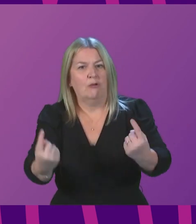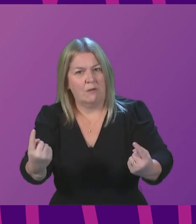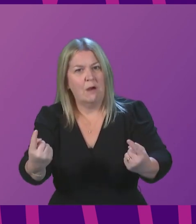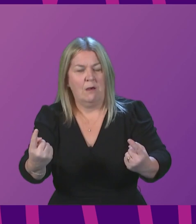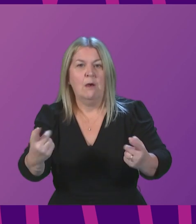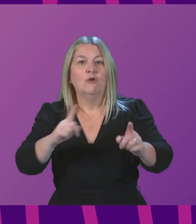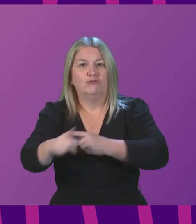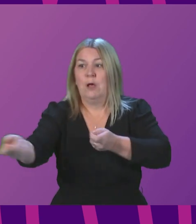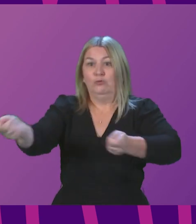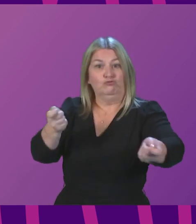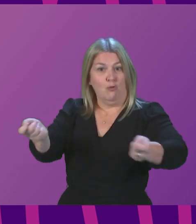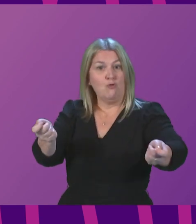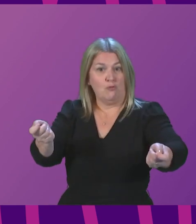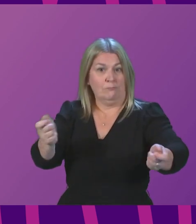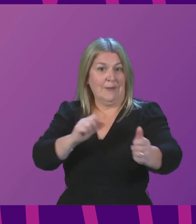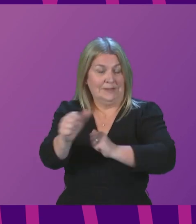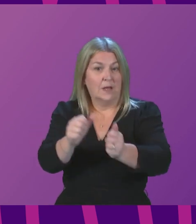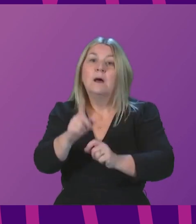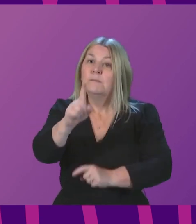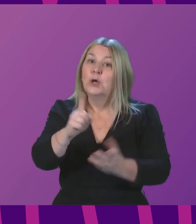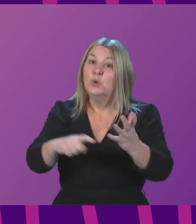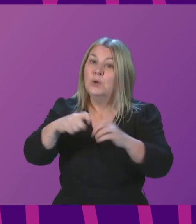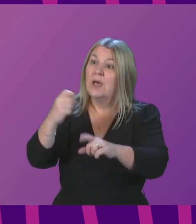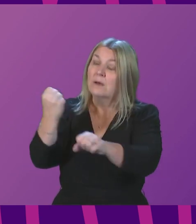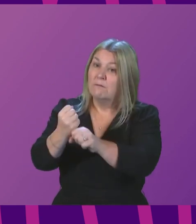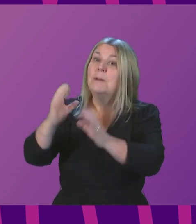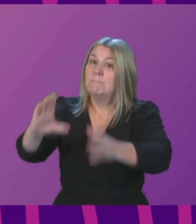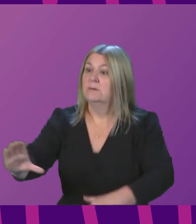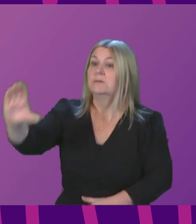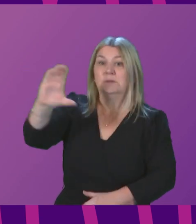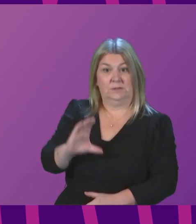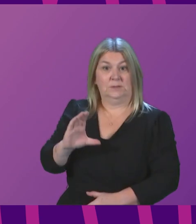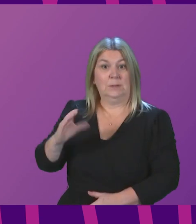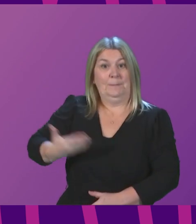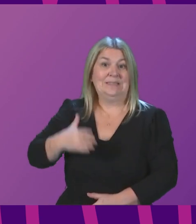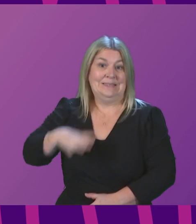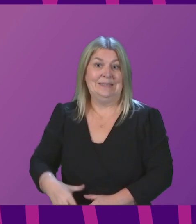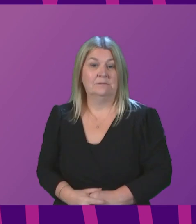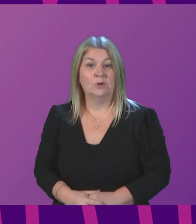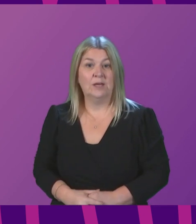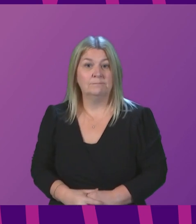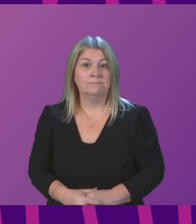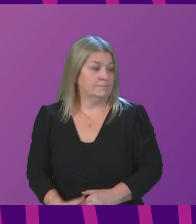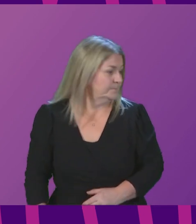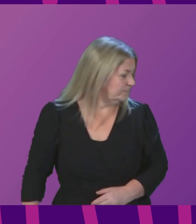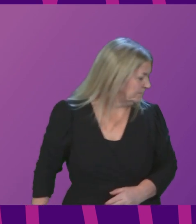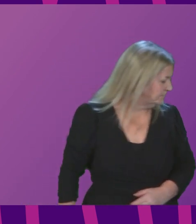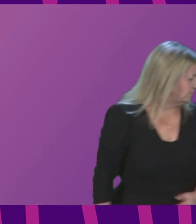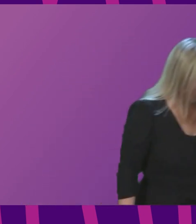The UK government has to step up and provide the financial support that businesses need. Douglas Ross.